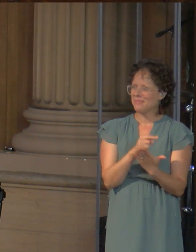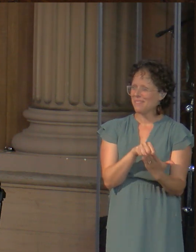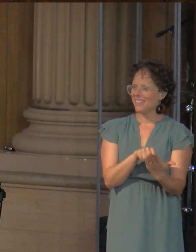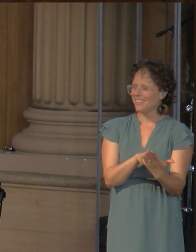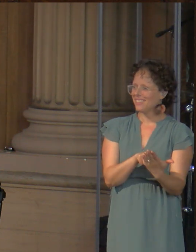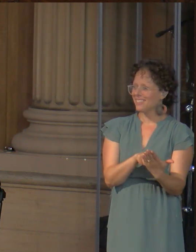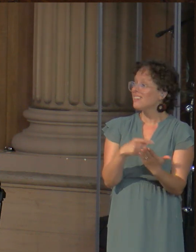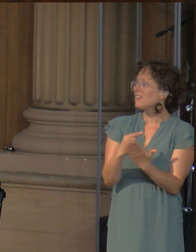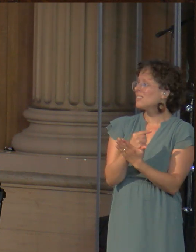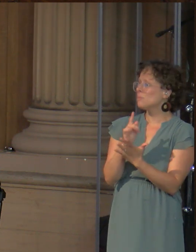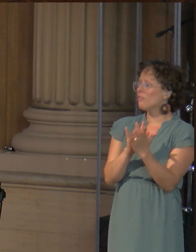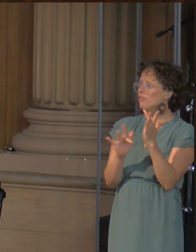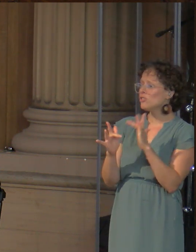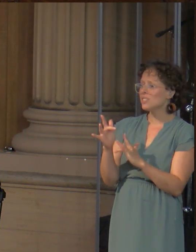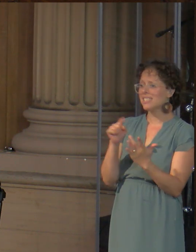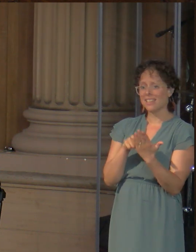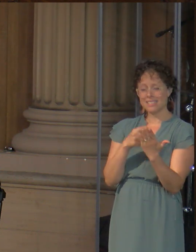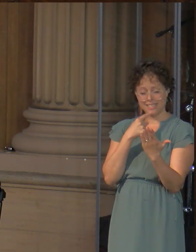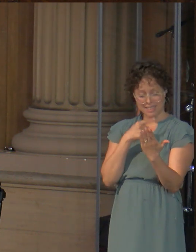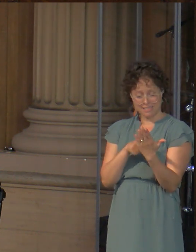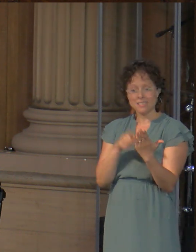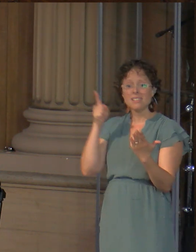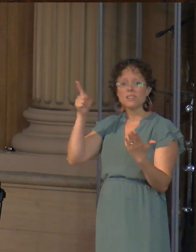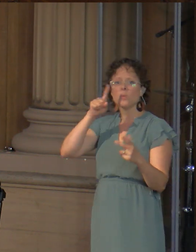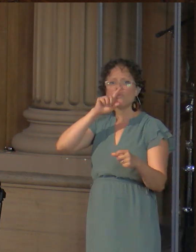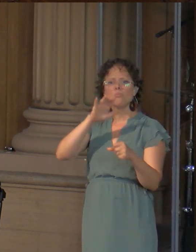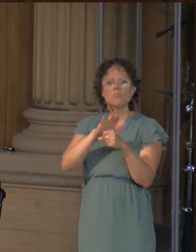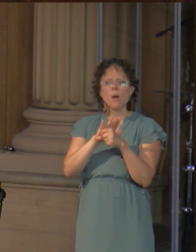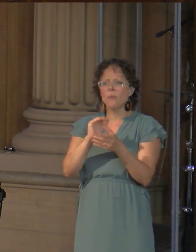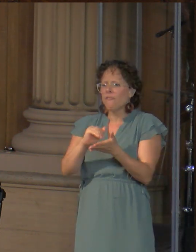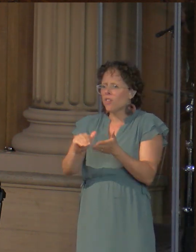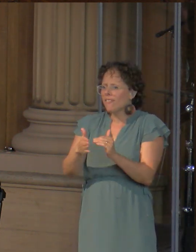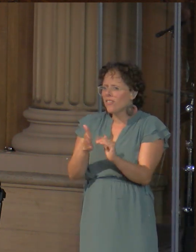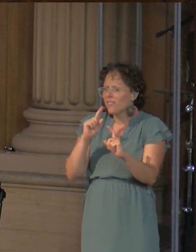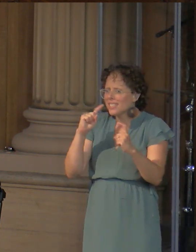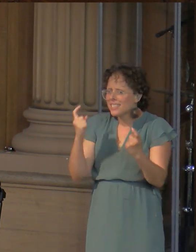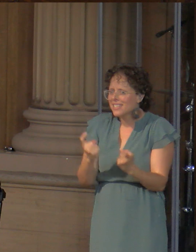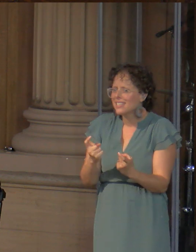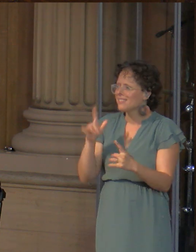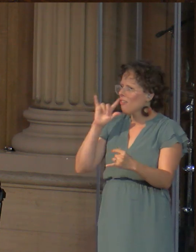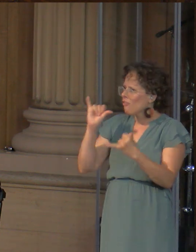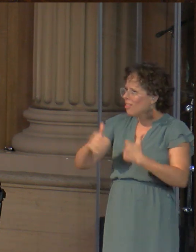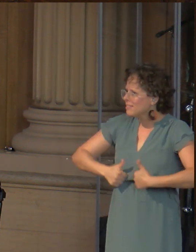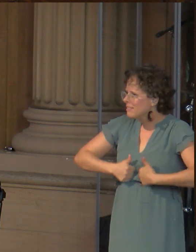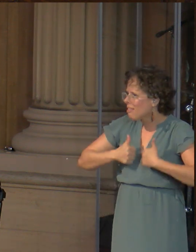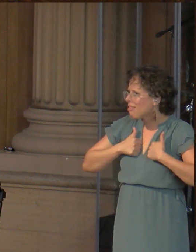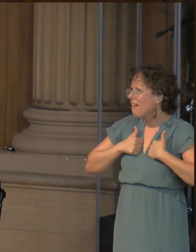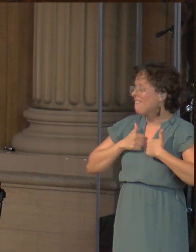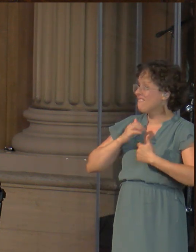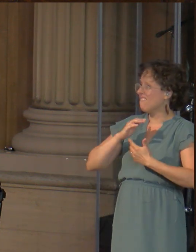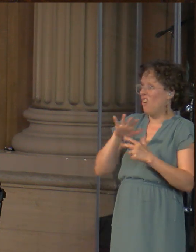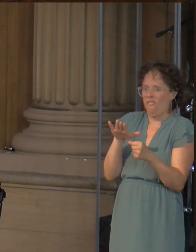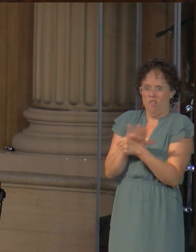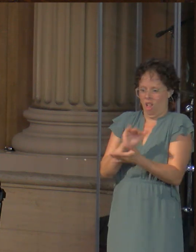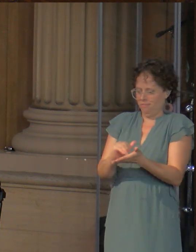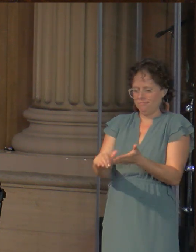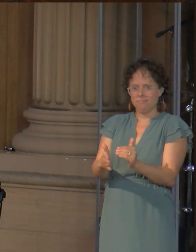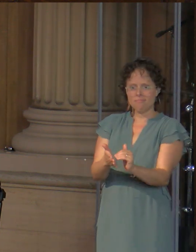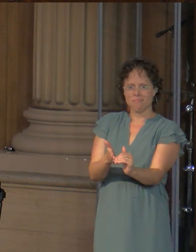Jesus is the message that he promises us forgiveness of sins everlasting life pardon from all we've done because his body was torn and his